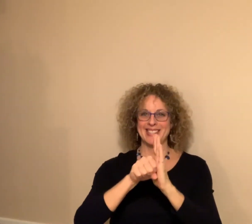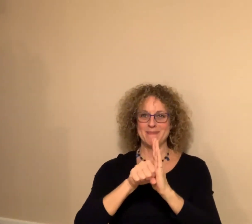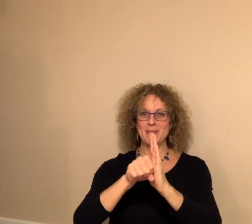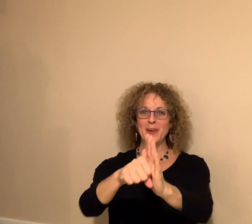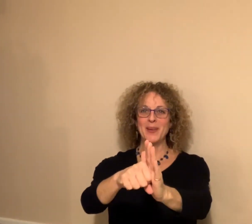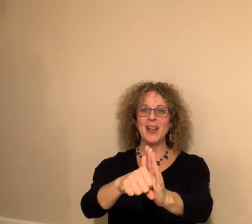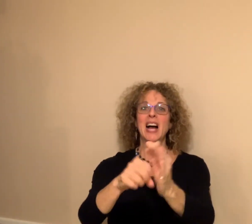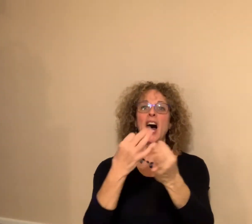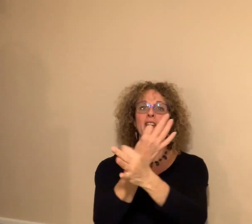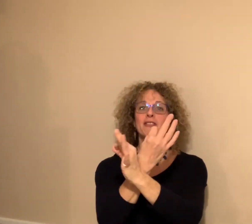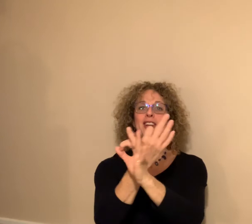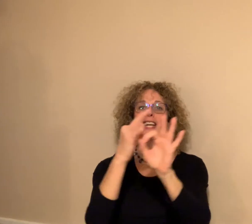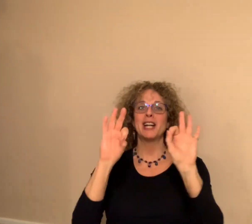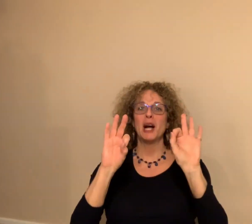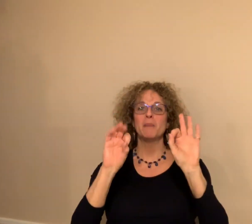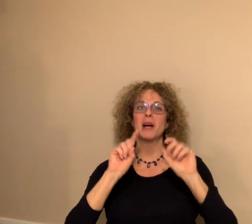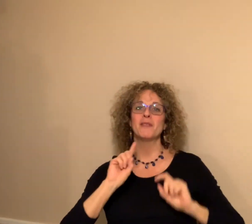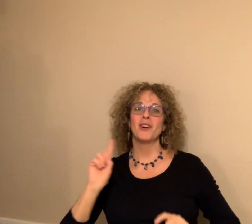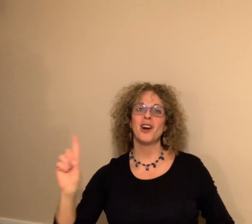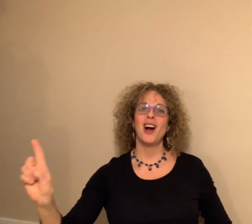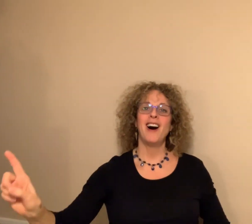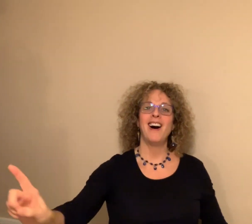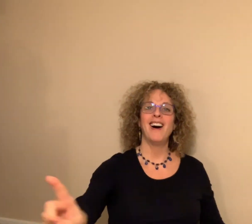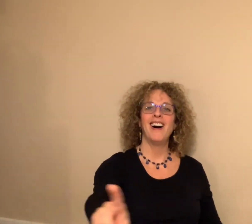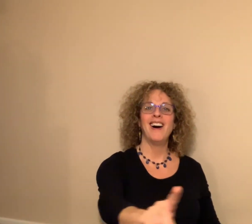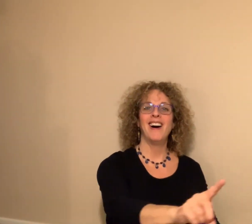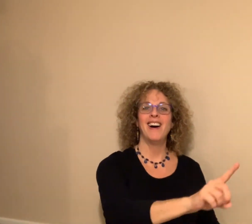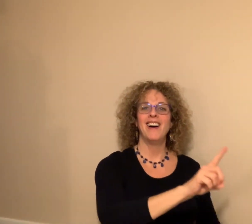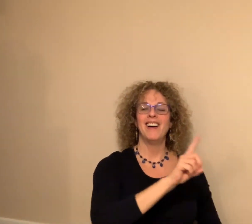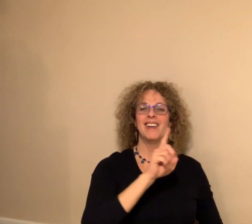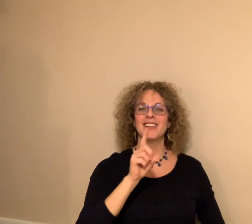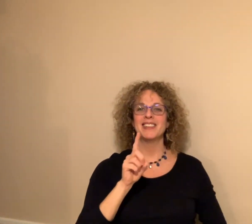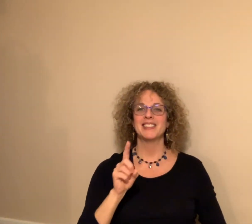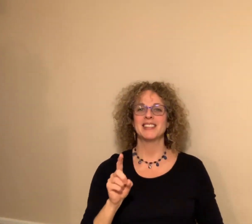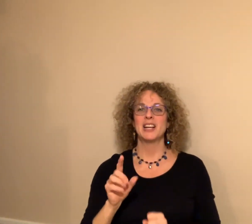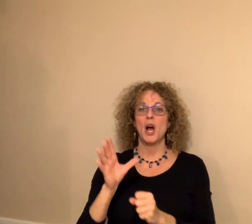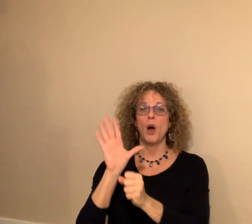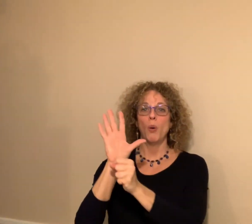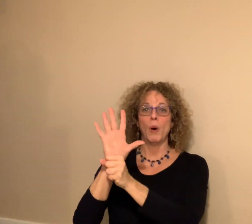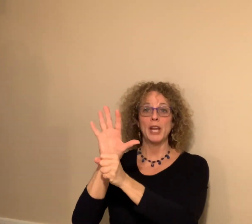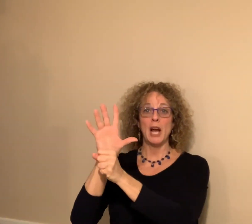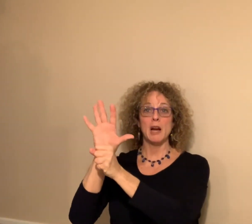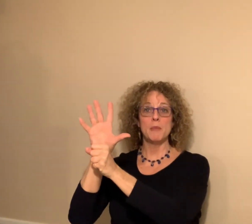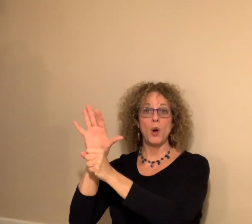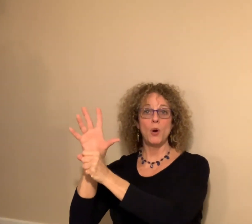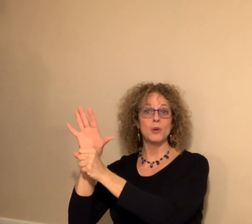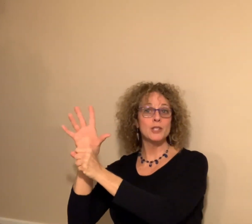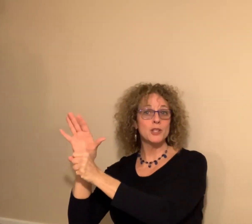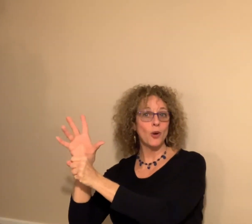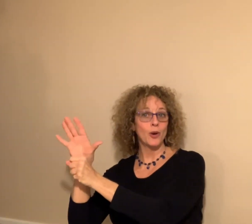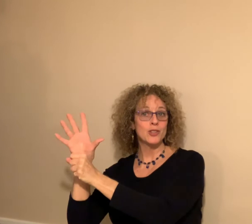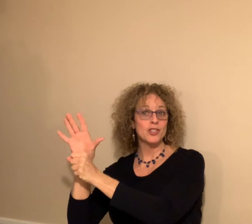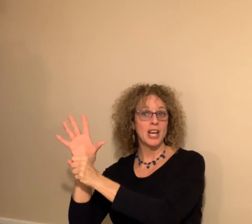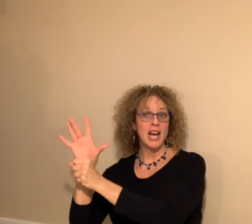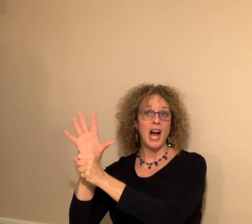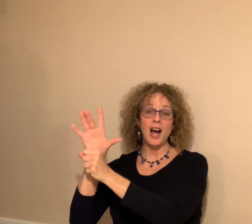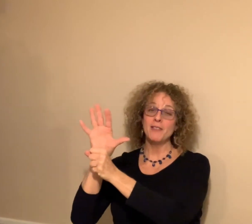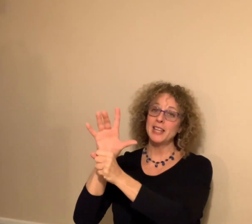symbol of freedom for all. One arm holds the porch of